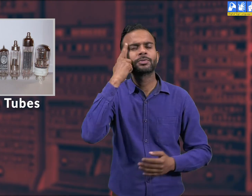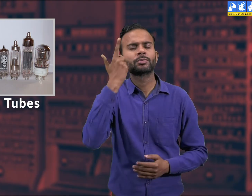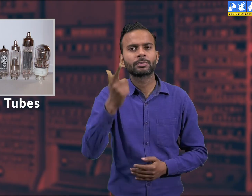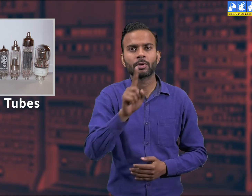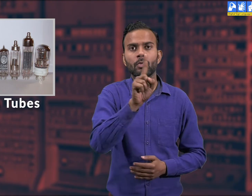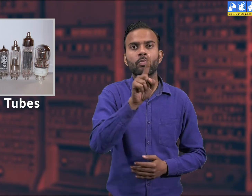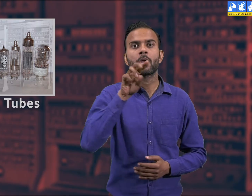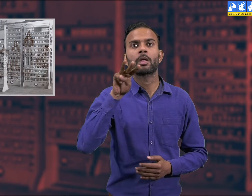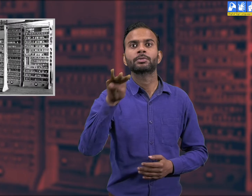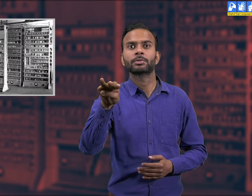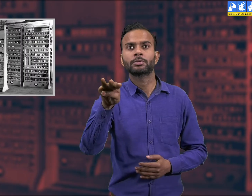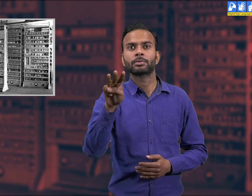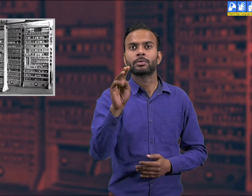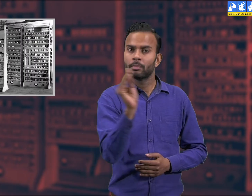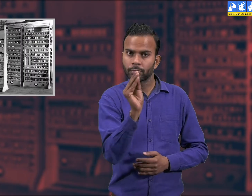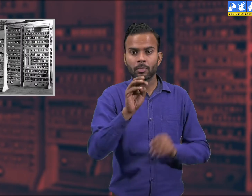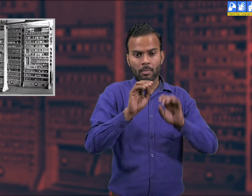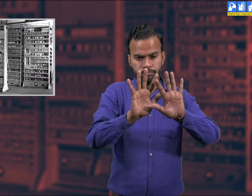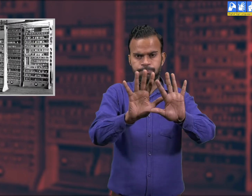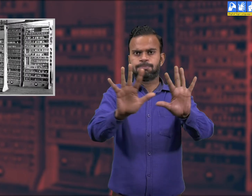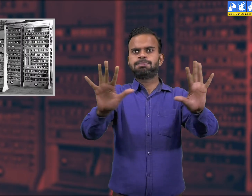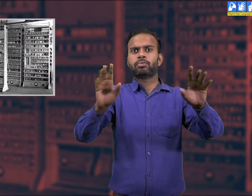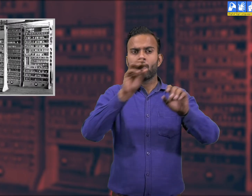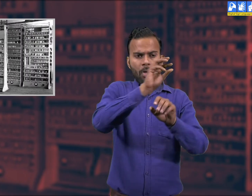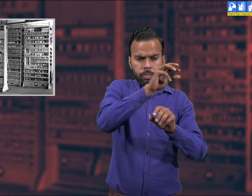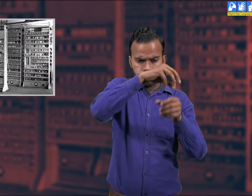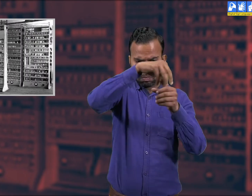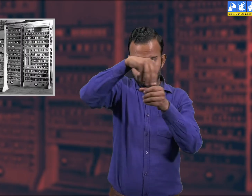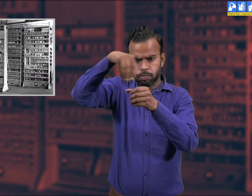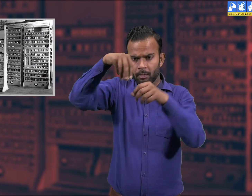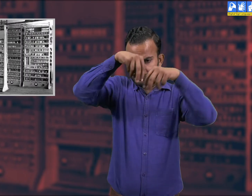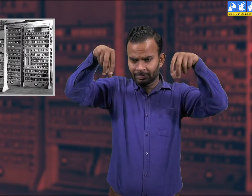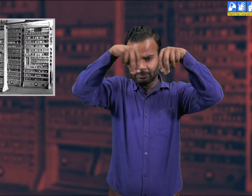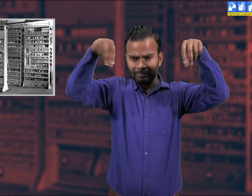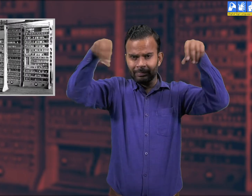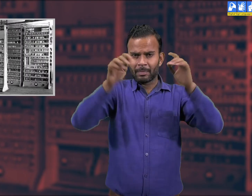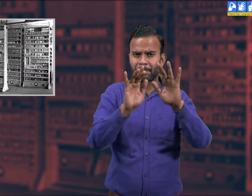containing one thousand number of vacuum tubes in a room,